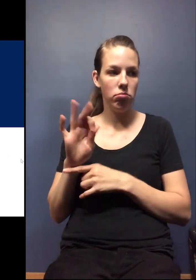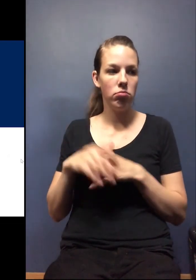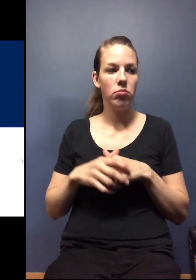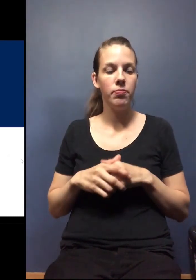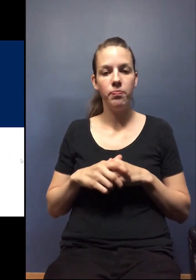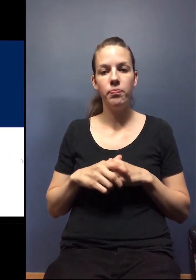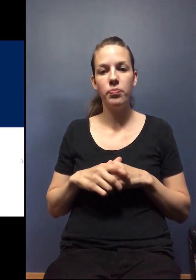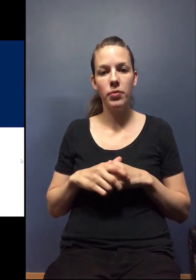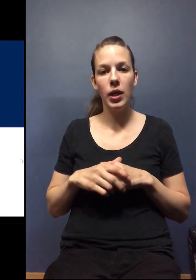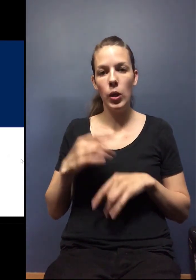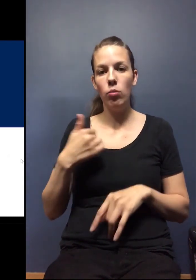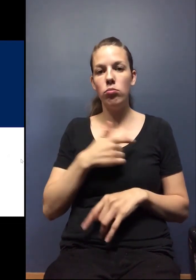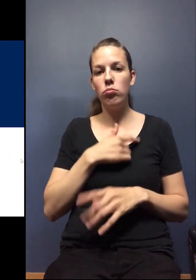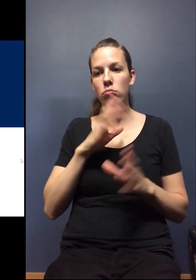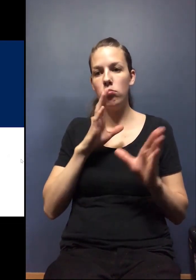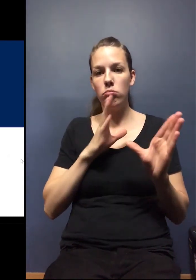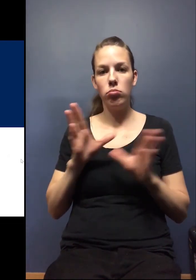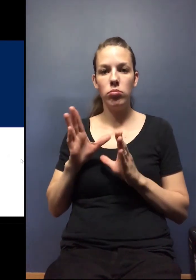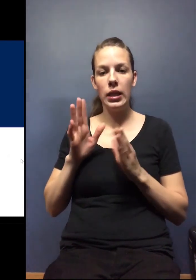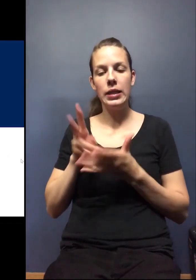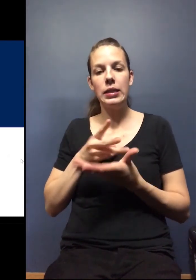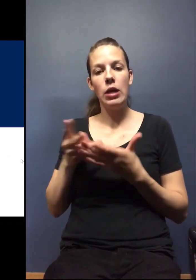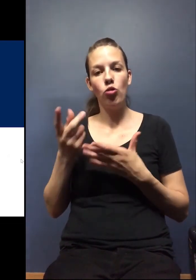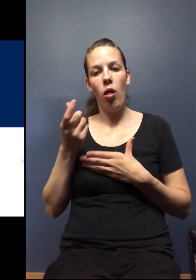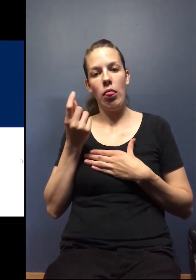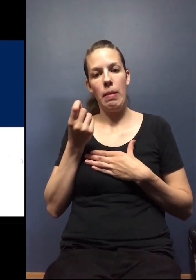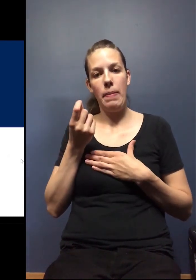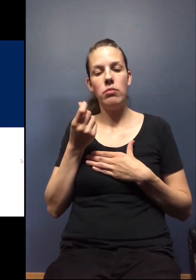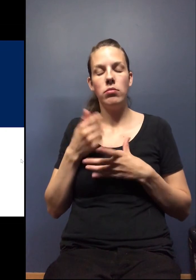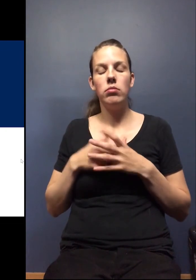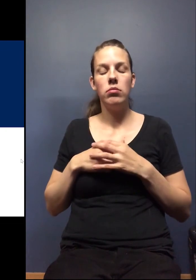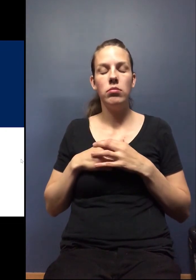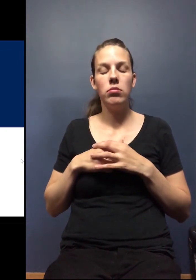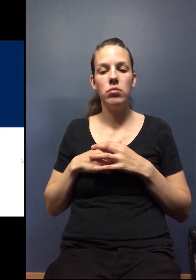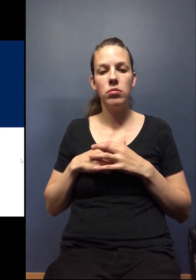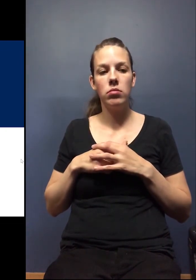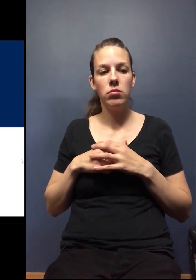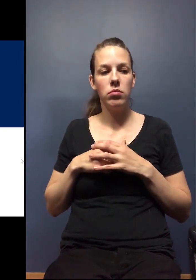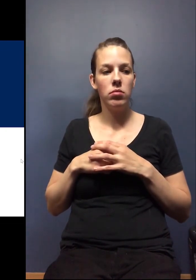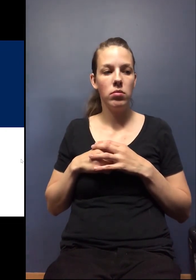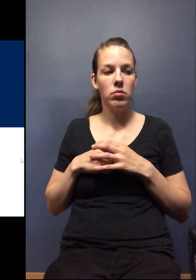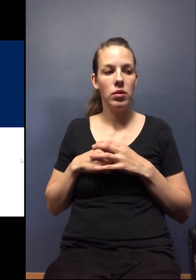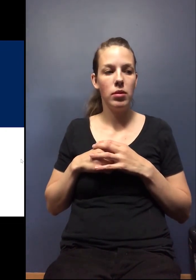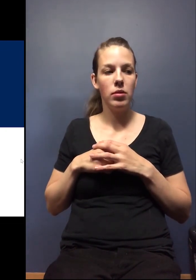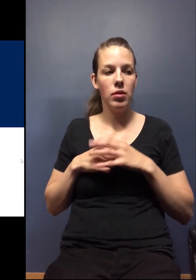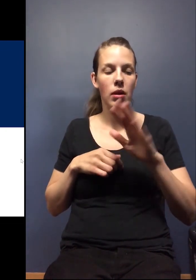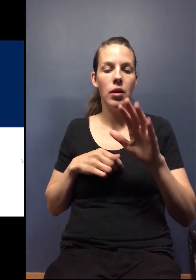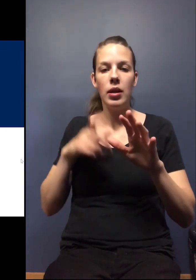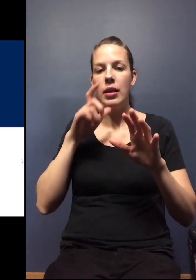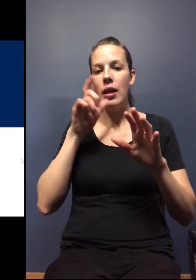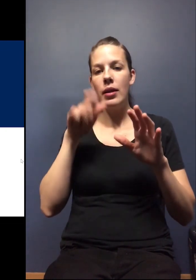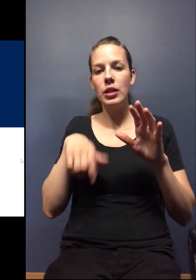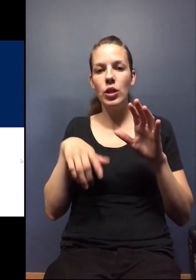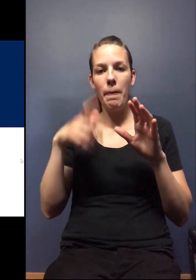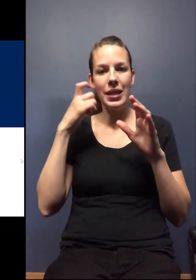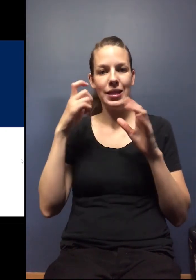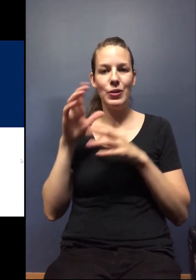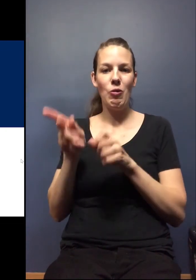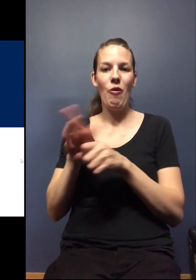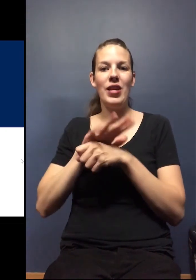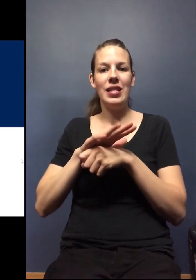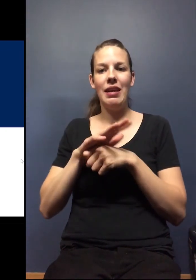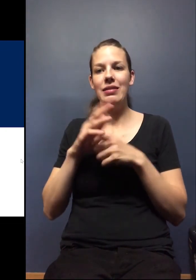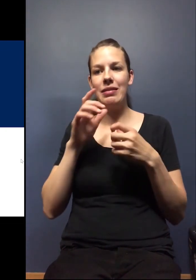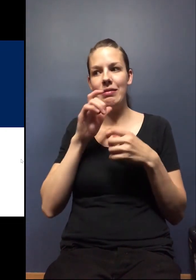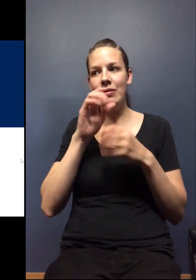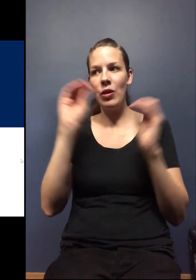And, um, we're going to shift our schedule a little bit as not necessarily because COVID-19